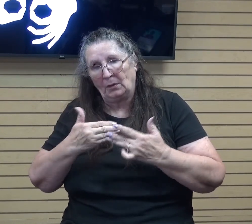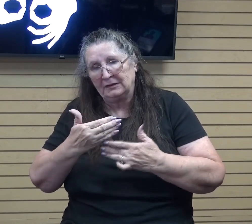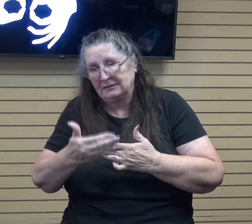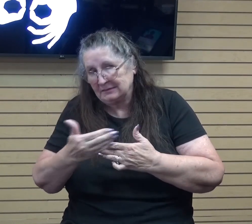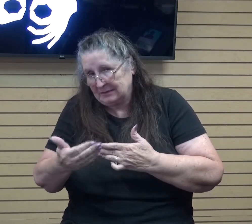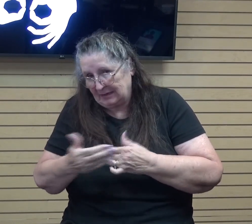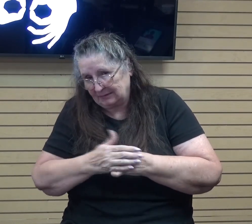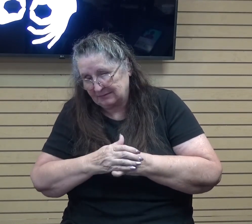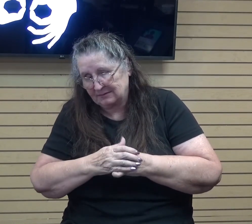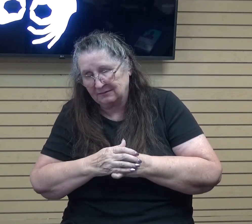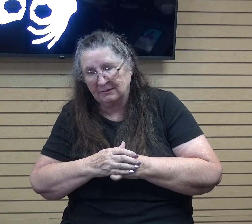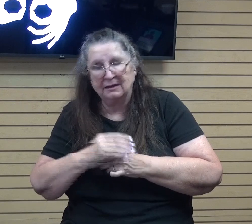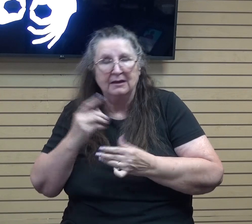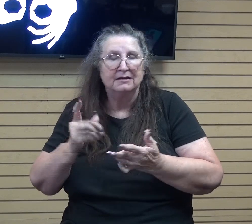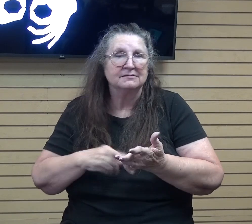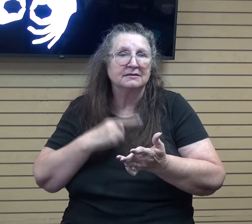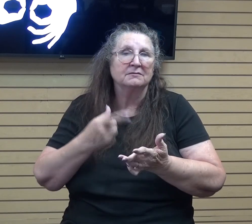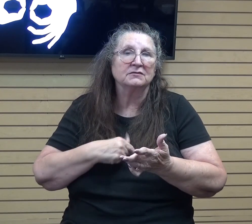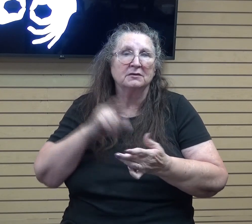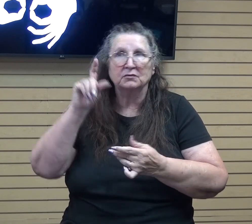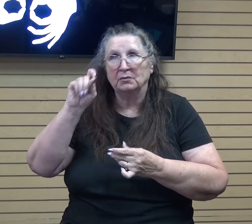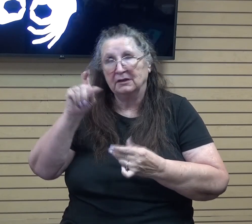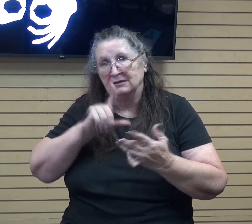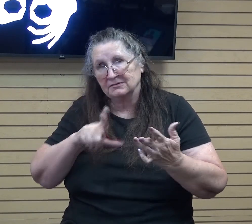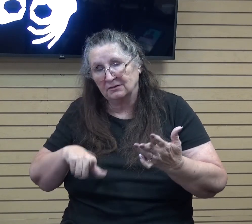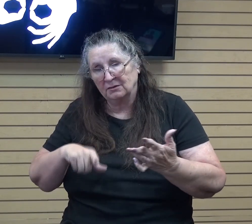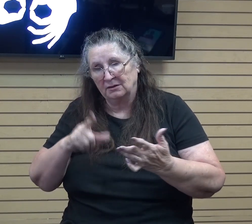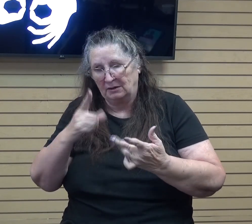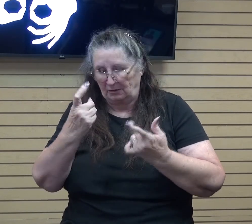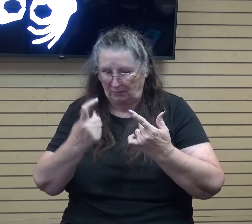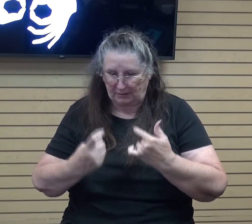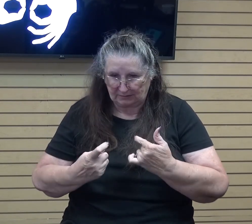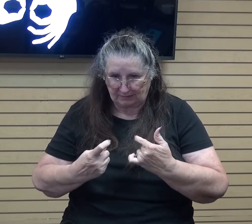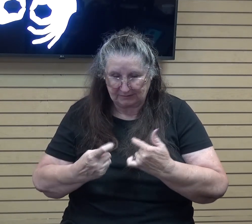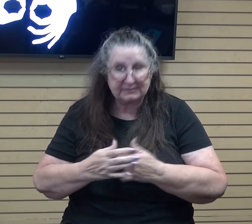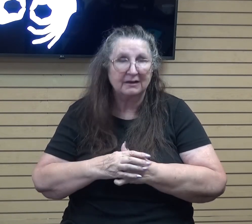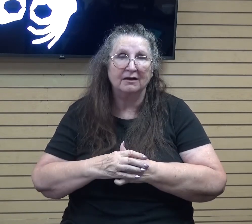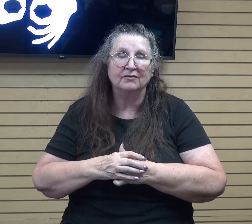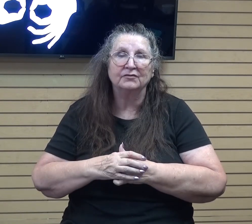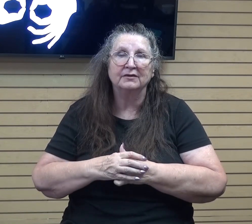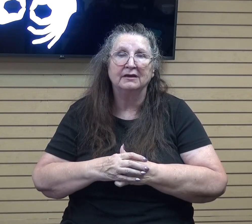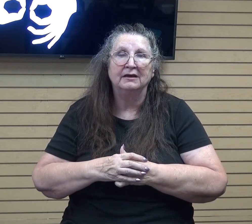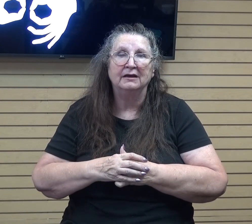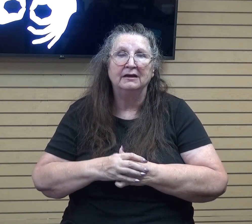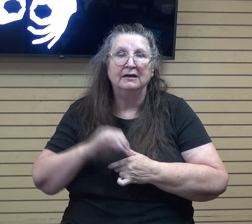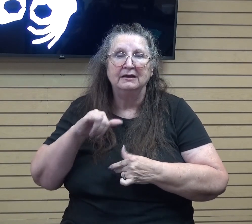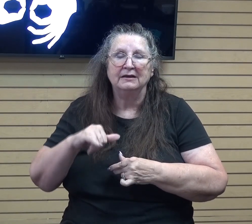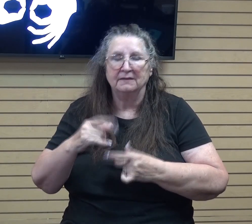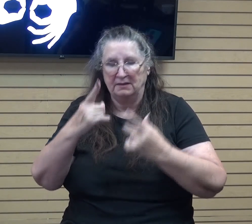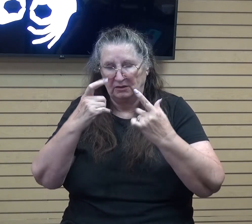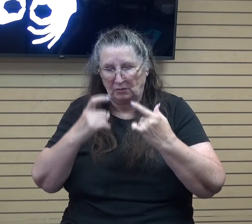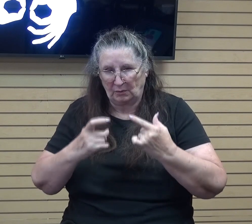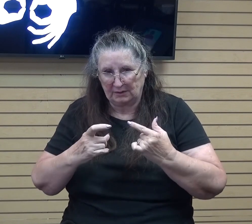and sometimes we question the Lord, we question ourself and even others, and in that questioning, it sometimes